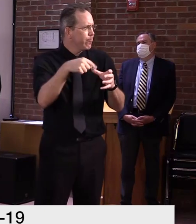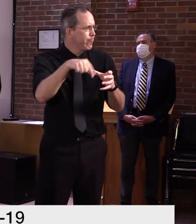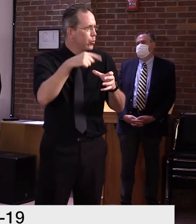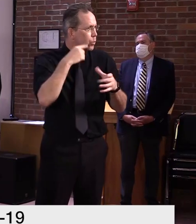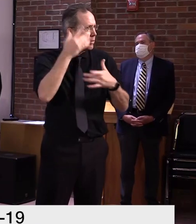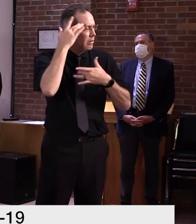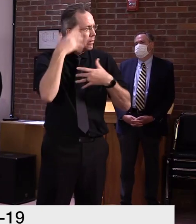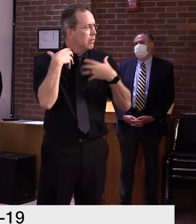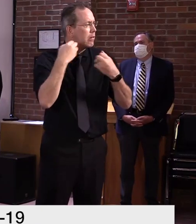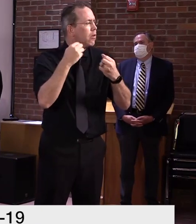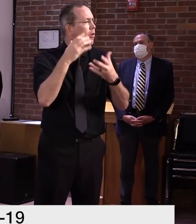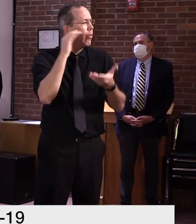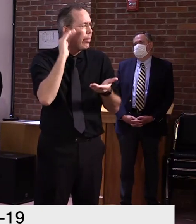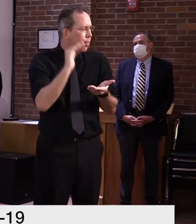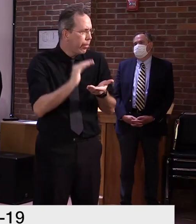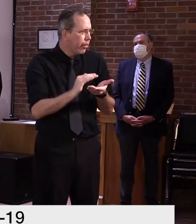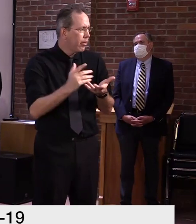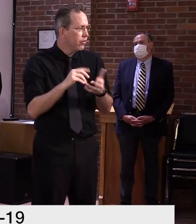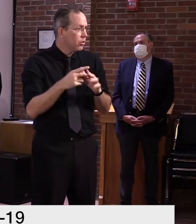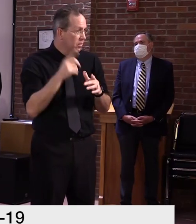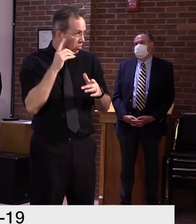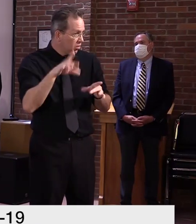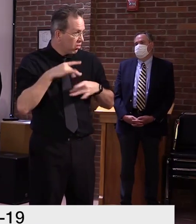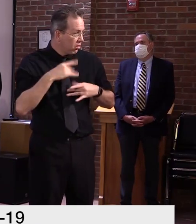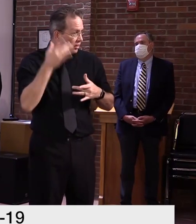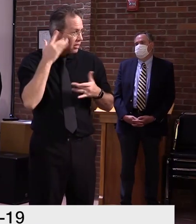future infections and even for vaccinology.